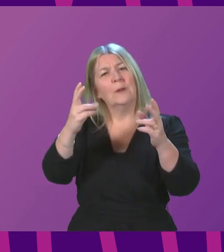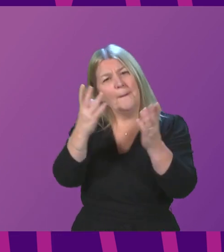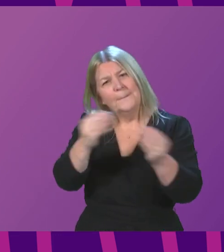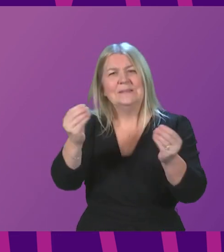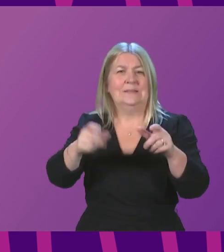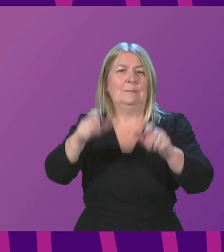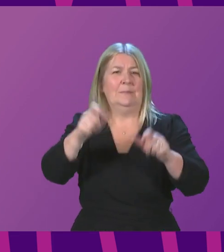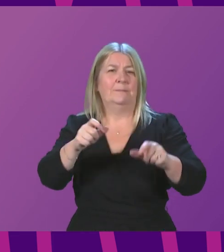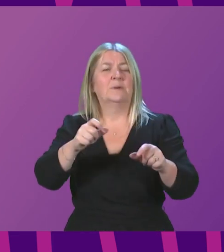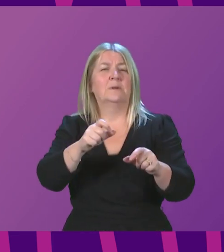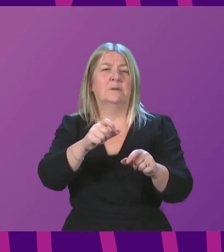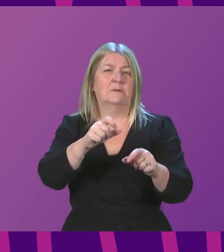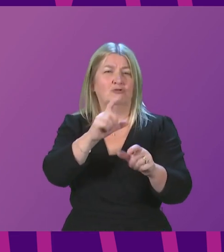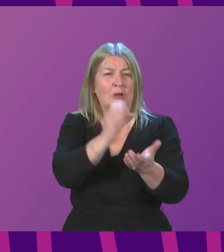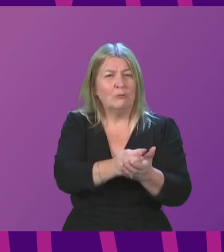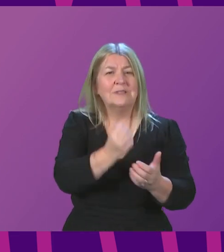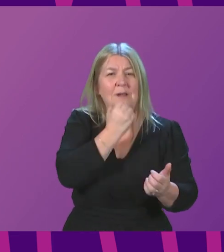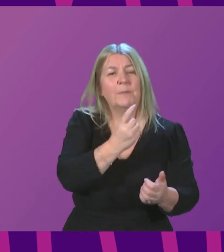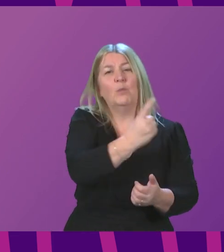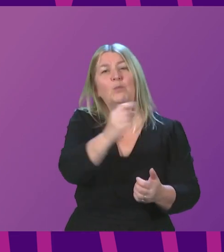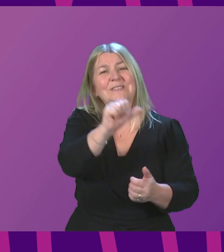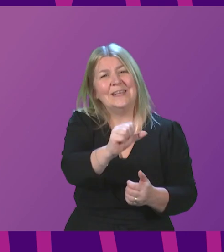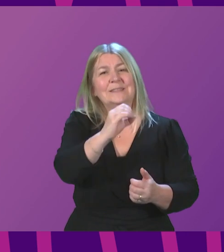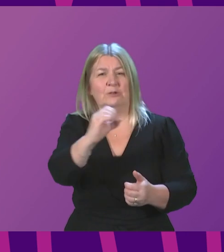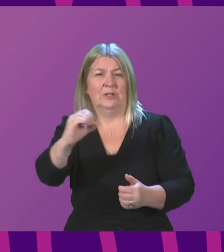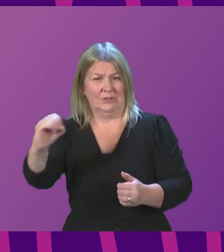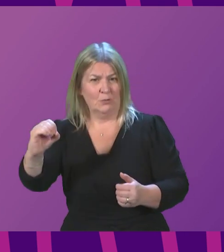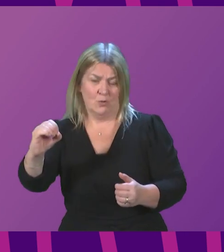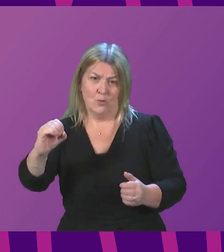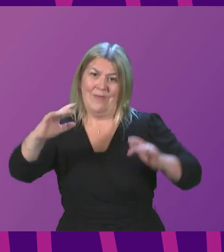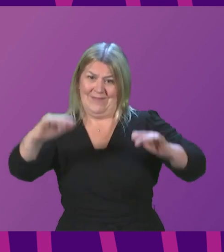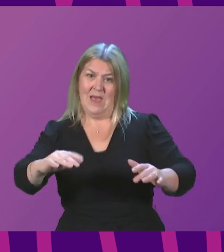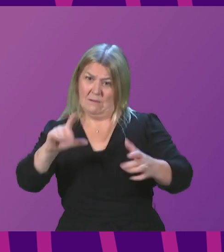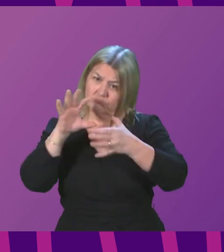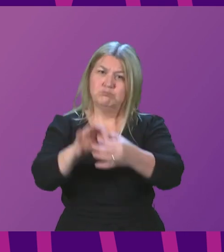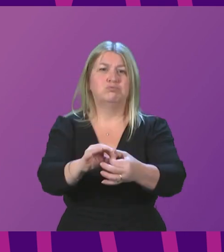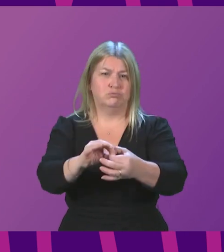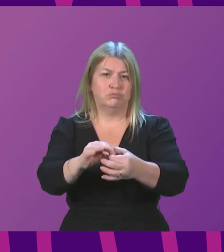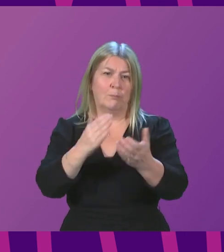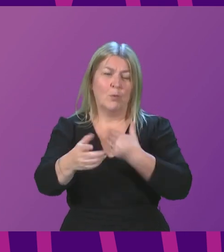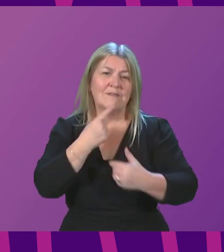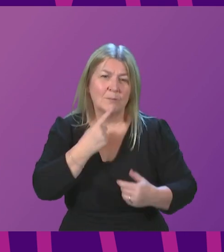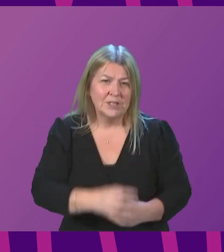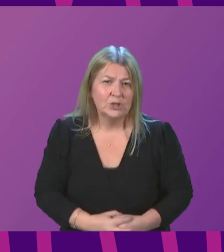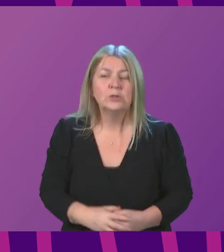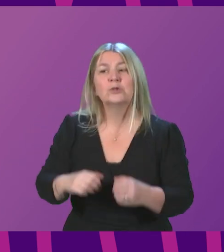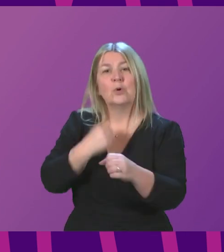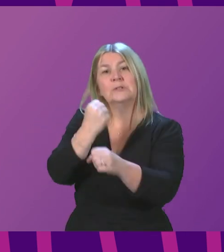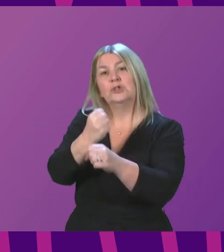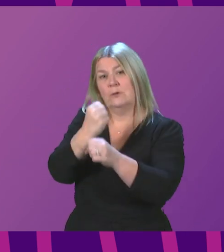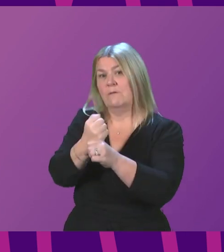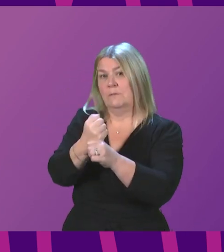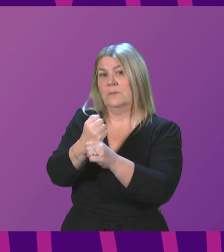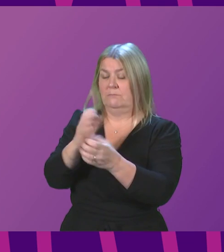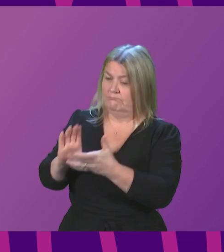number 116 000 is there should you need it the Scottish Government actually provides some funding to the Missing